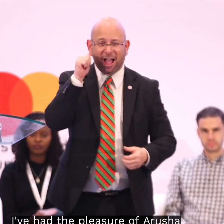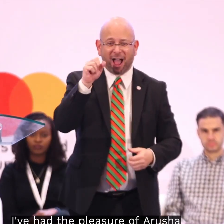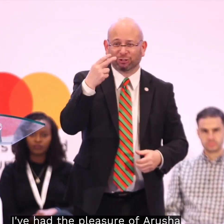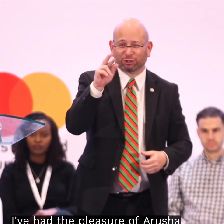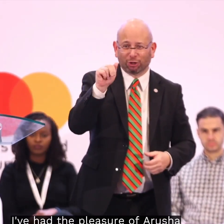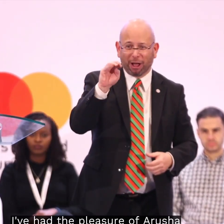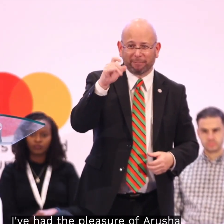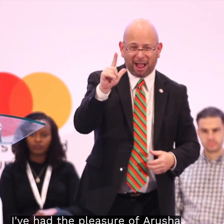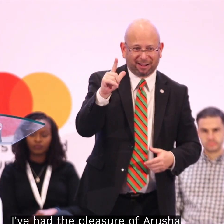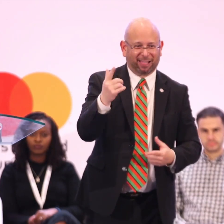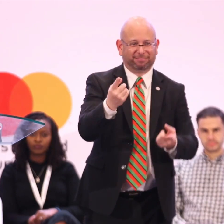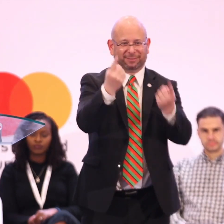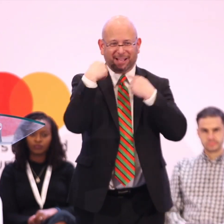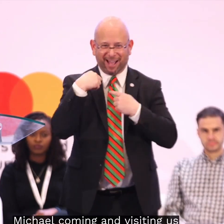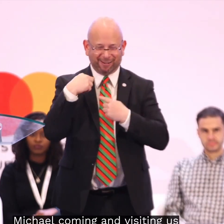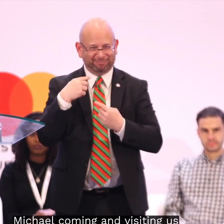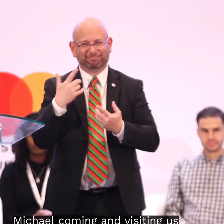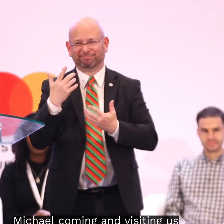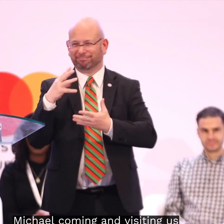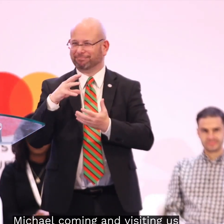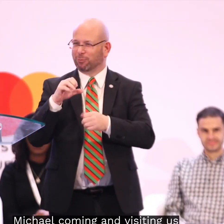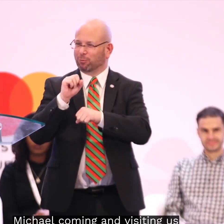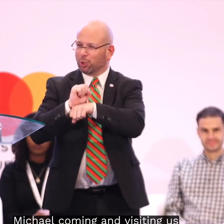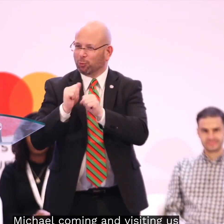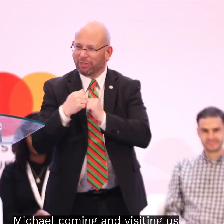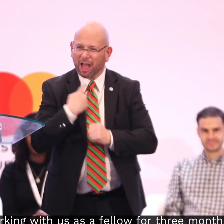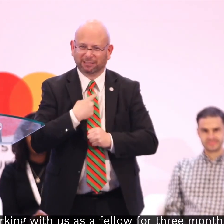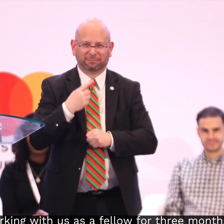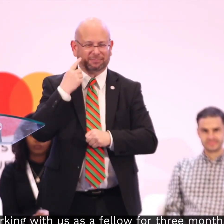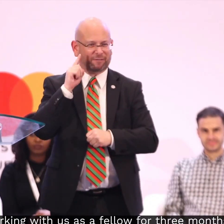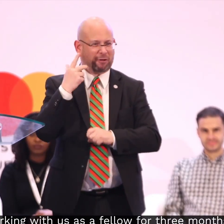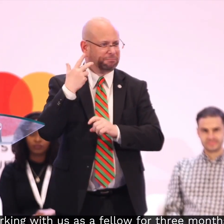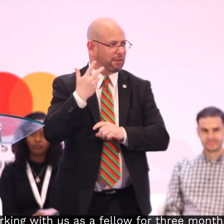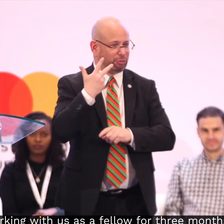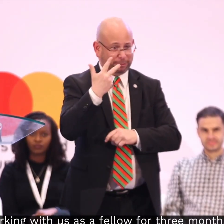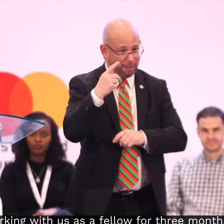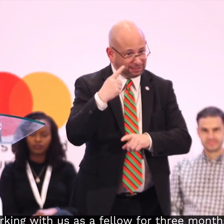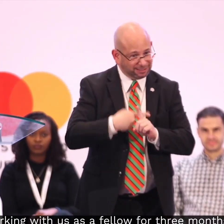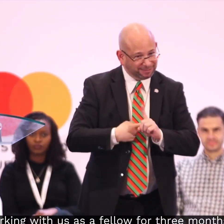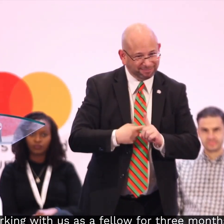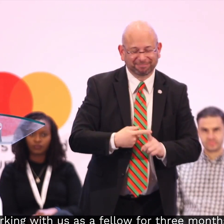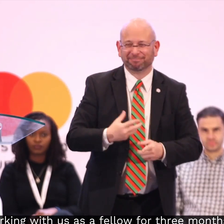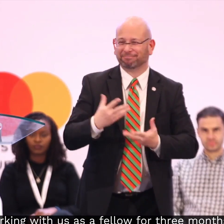had the pleasure of Arusha Michaels coming and visiting us and working with us as a fellow for three months.